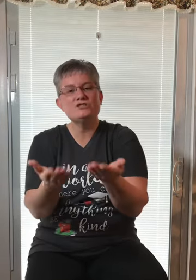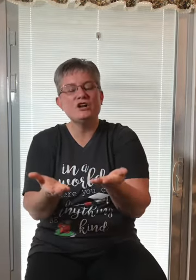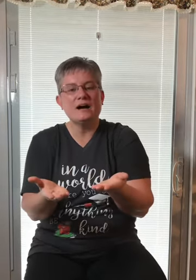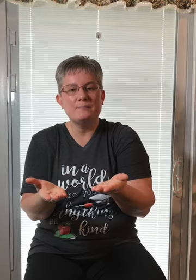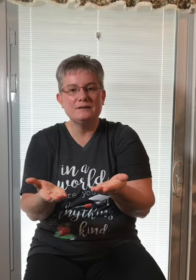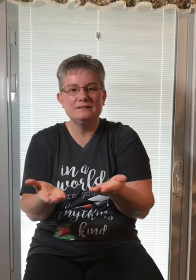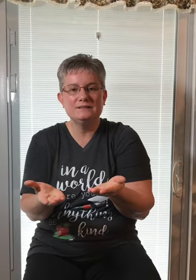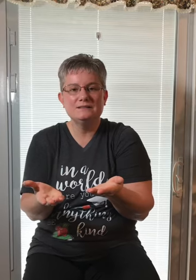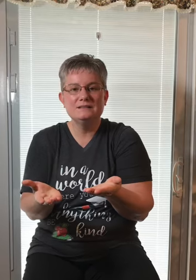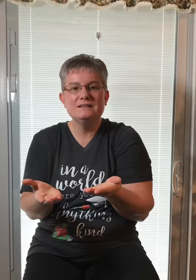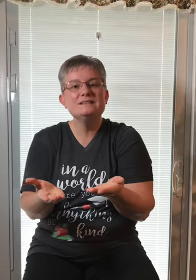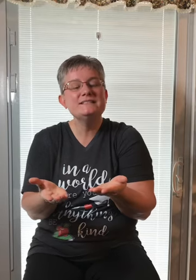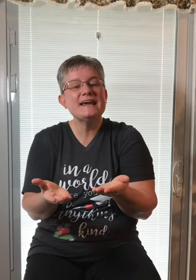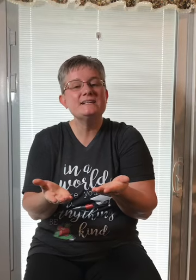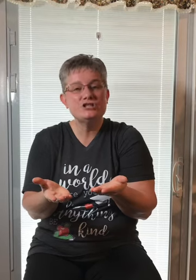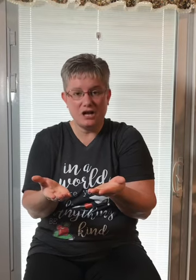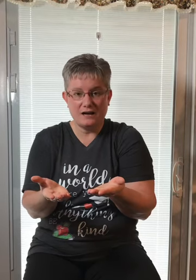chop. The chop.